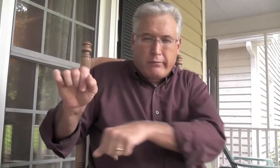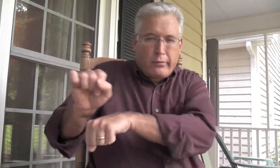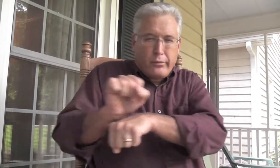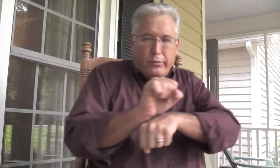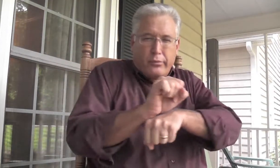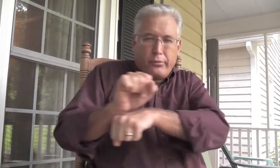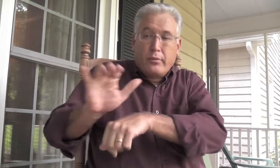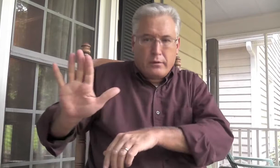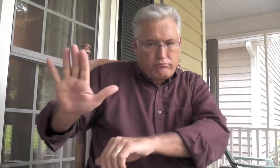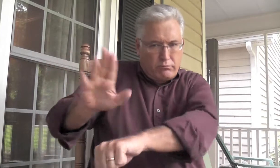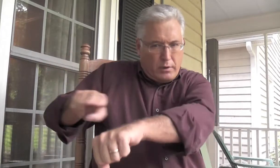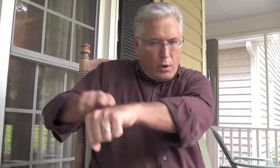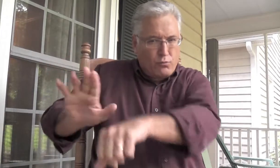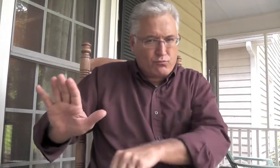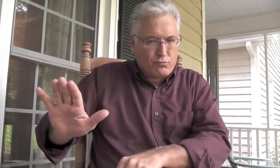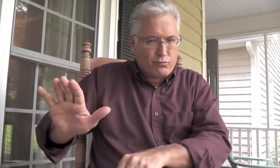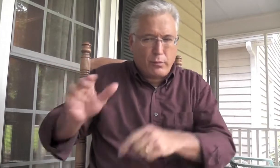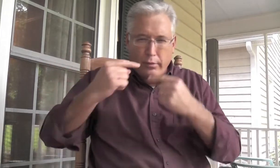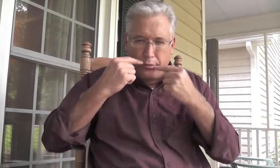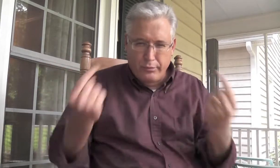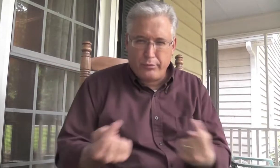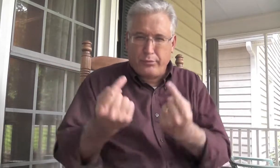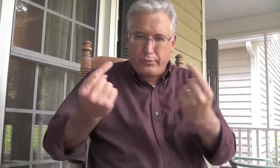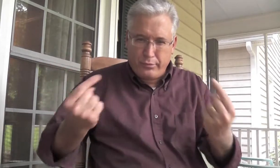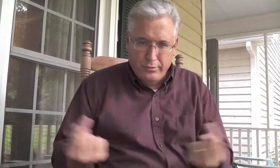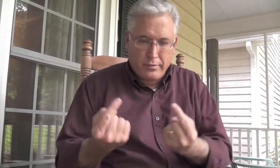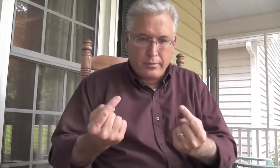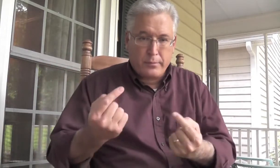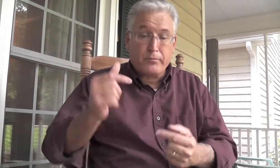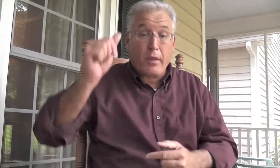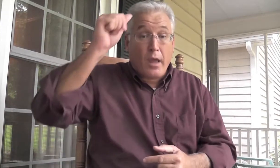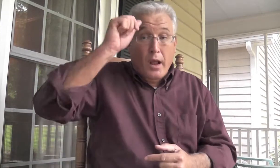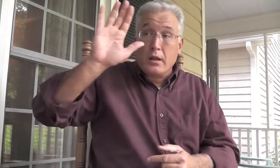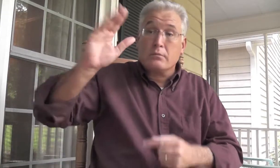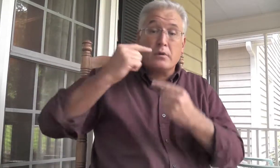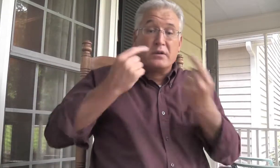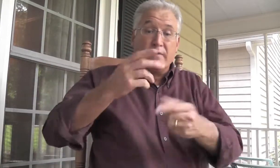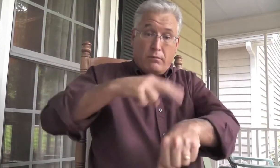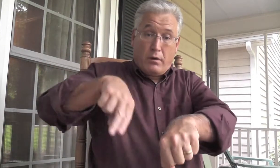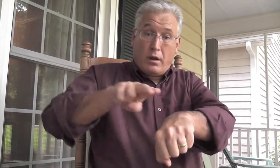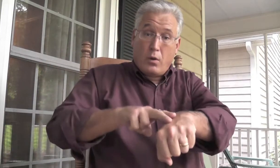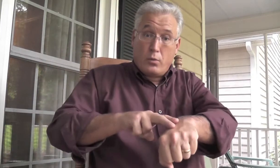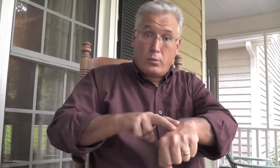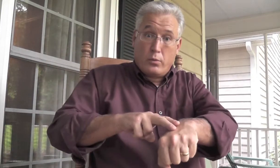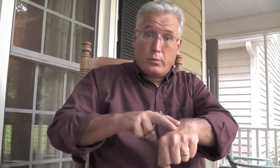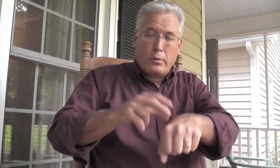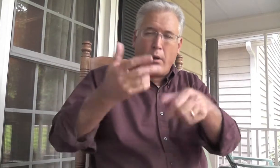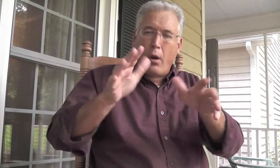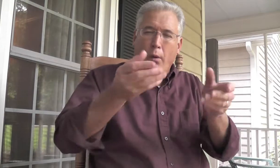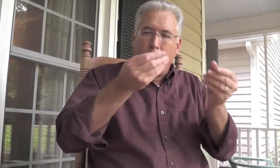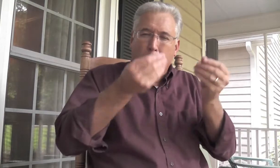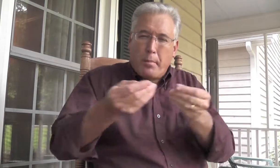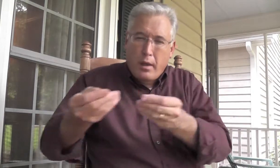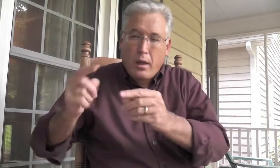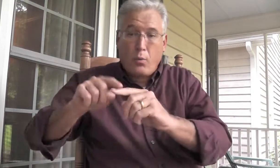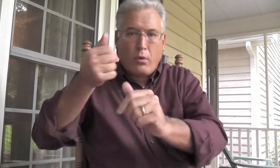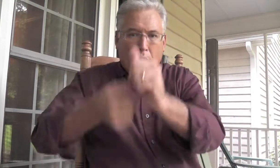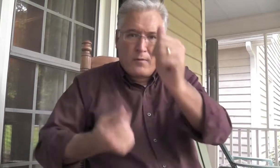It's just always there. They're slaves to sin. It's their nature. Their sinful nature they got from Adam. Really,